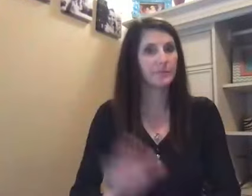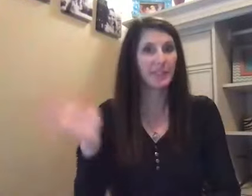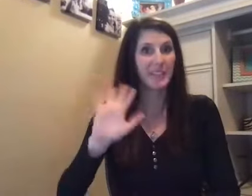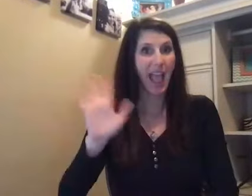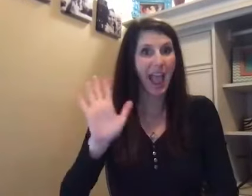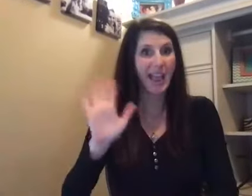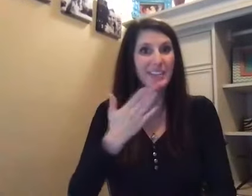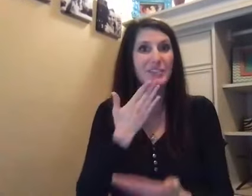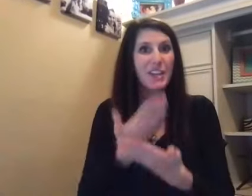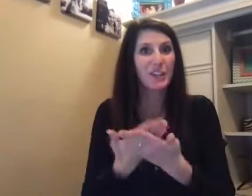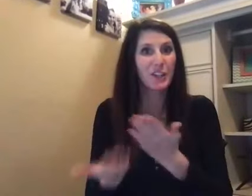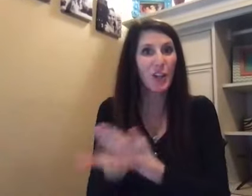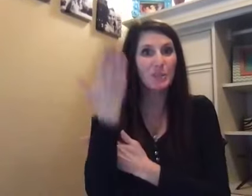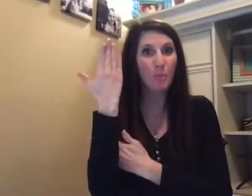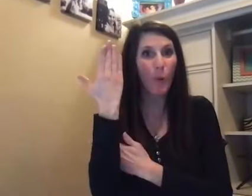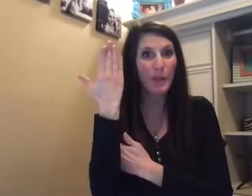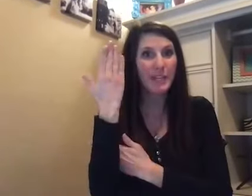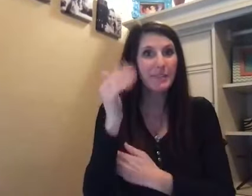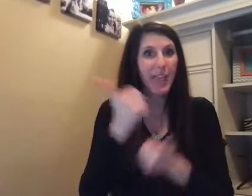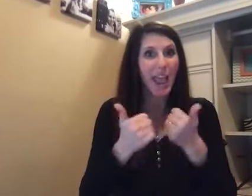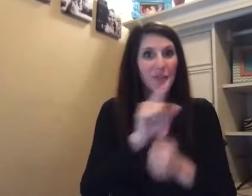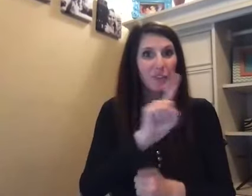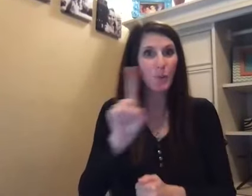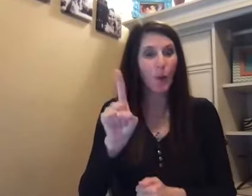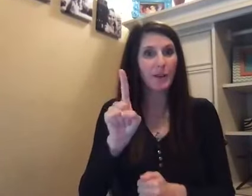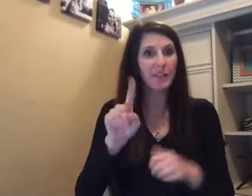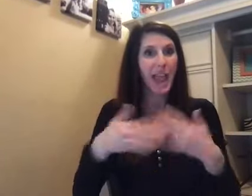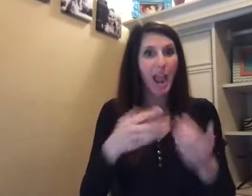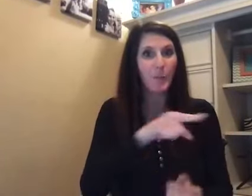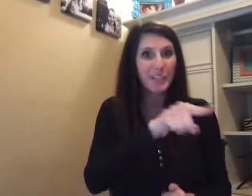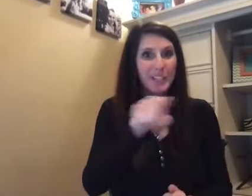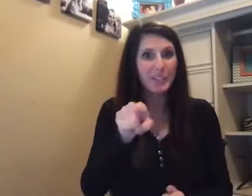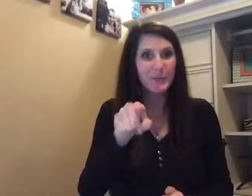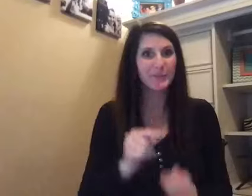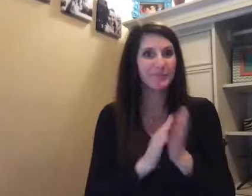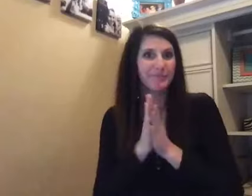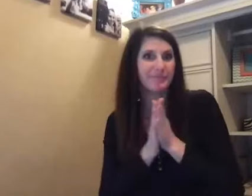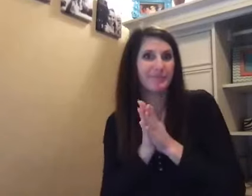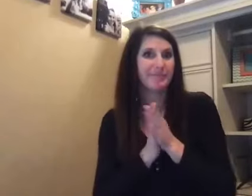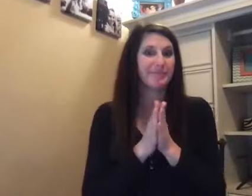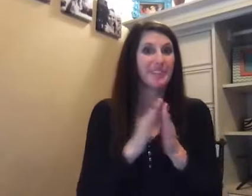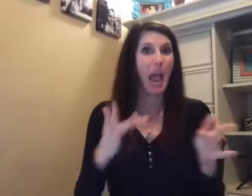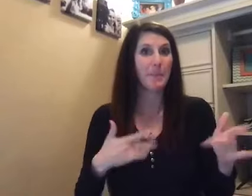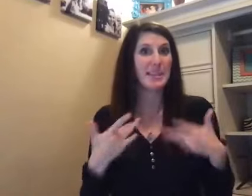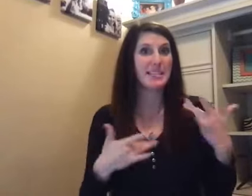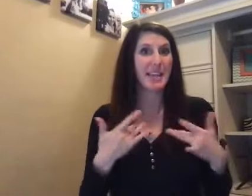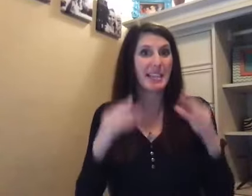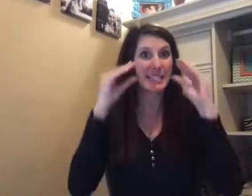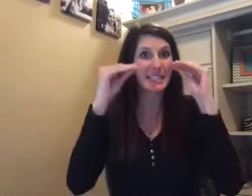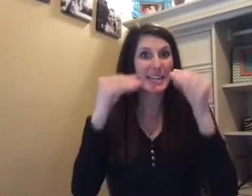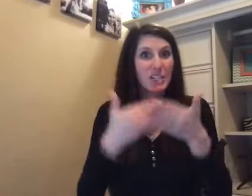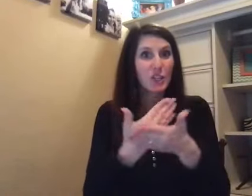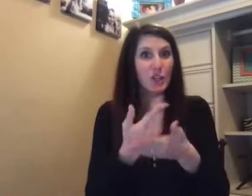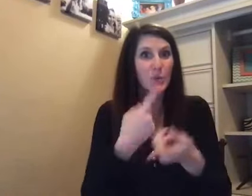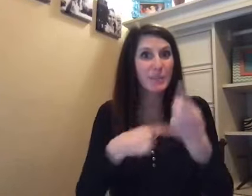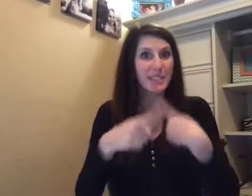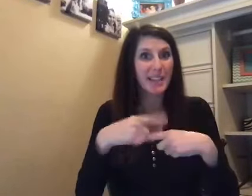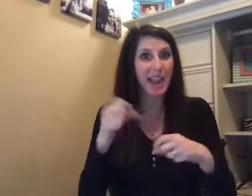Hi. Good morning everyone. How are you? I'm excited to teach you new signs